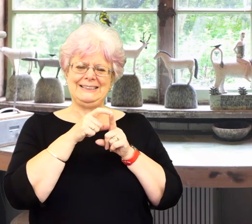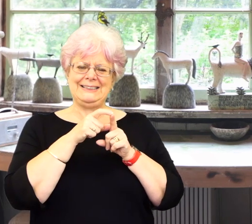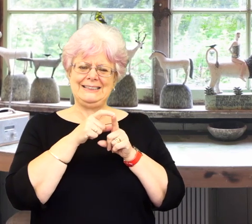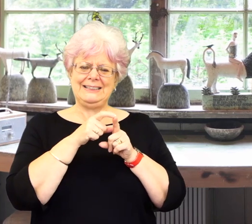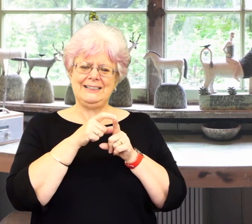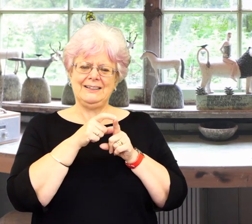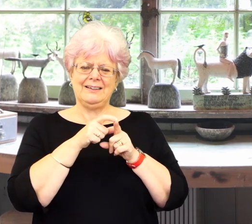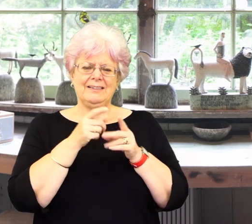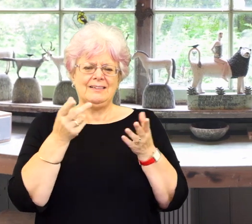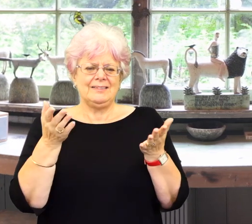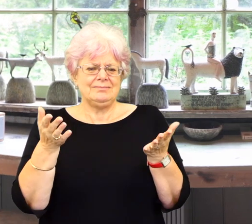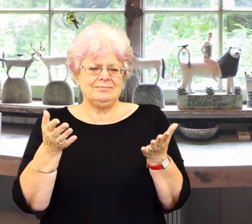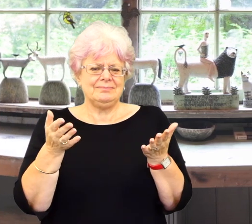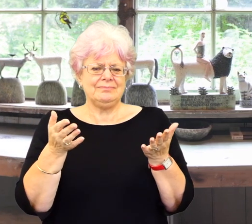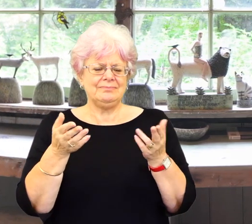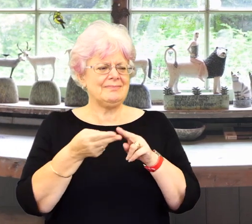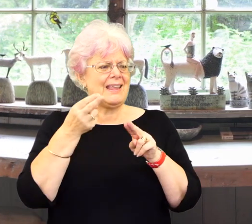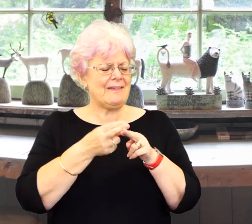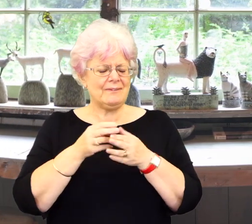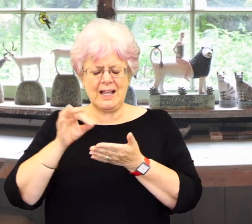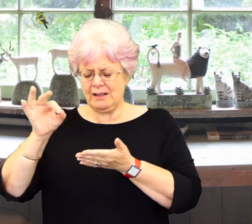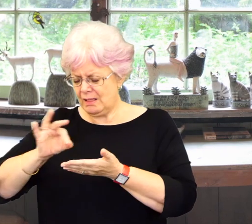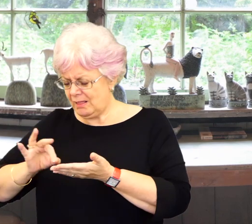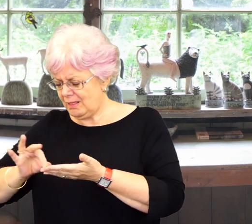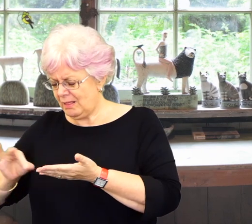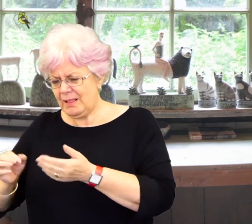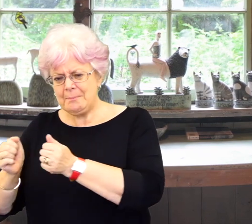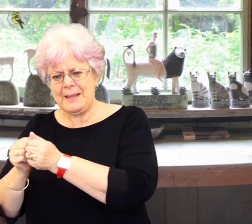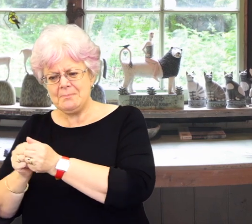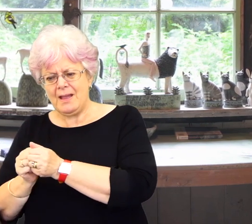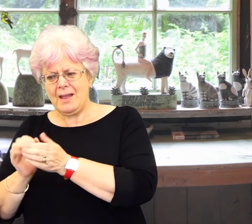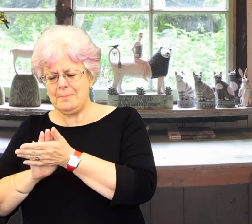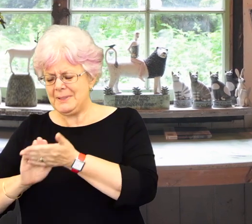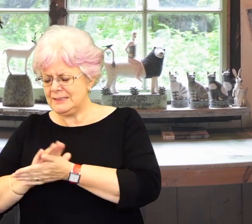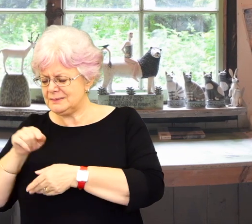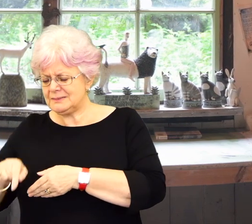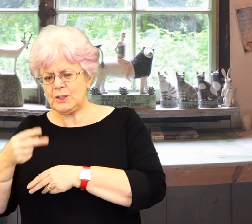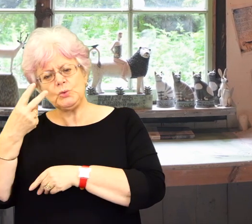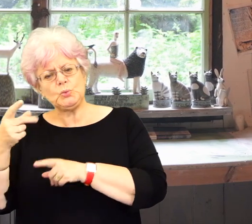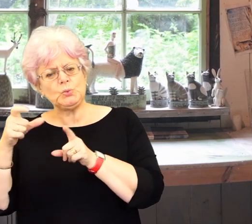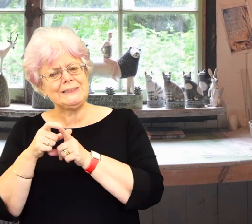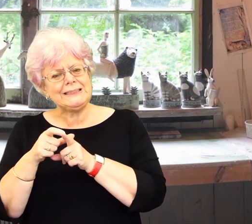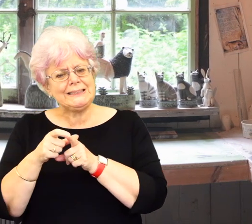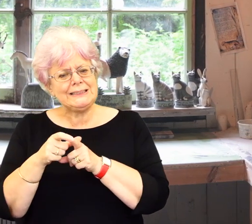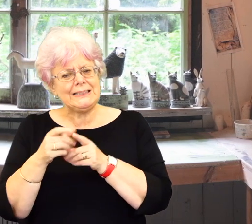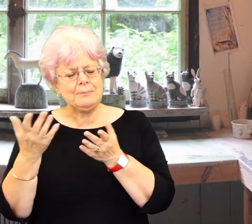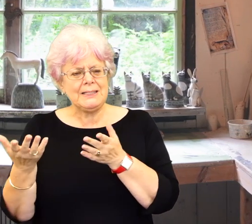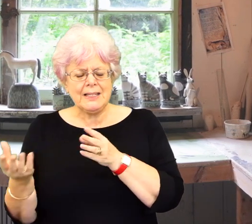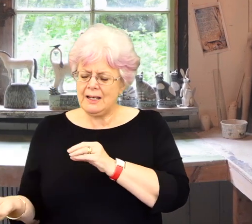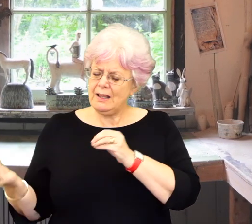form, and if you sort of, um, if you sort of work it out too much in 2D, then sometimes you, it's, it can hamper